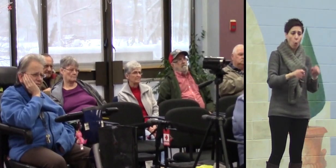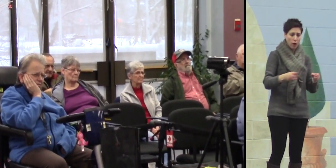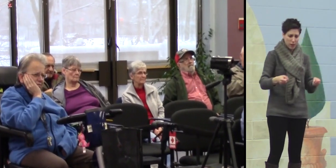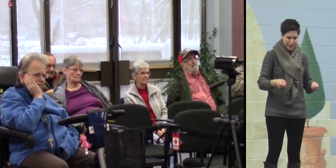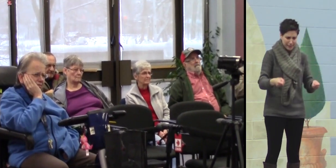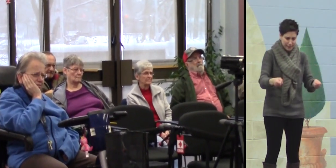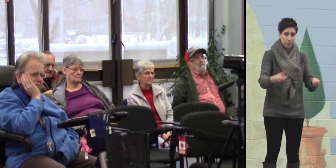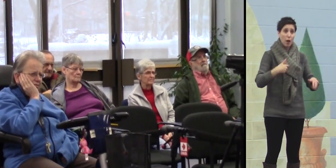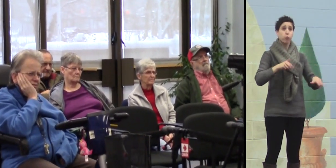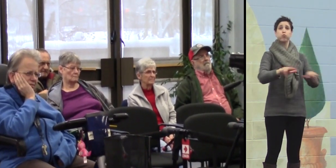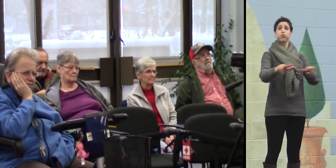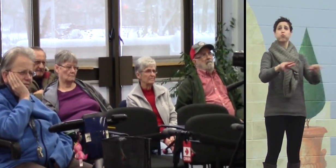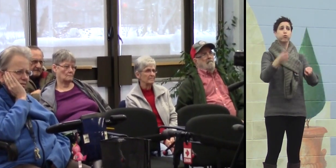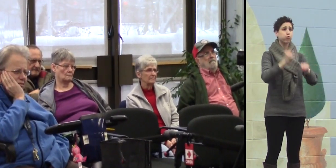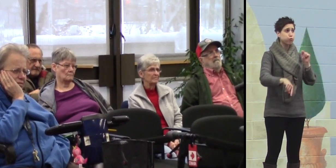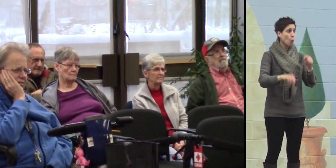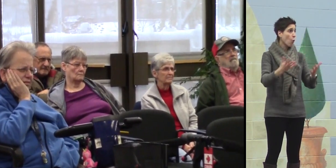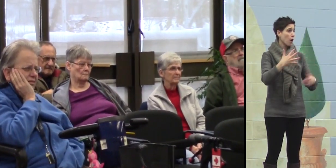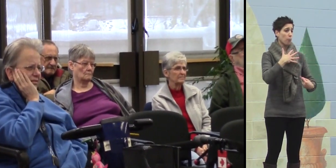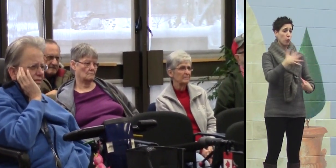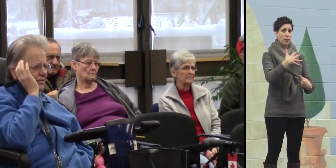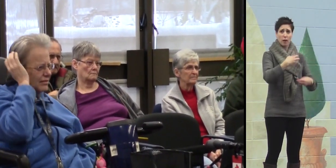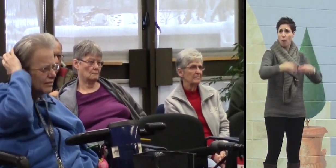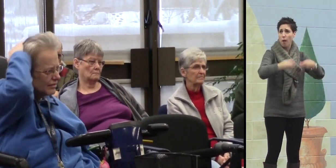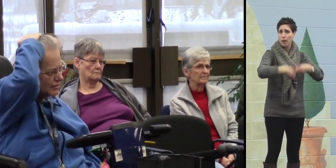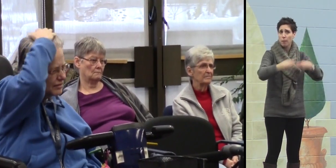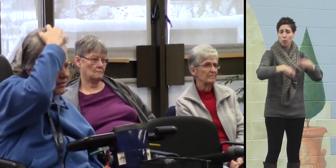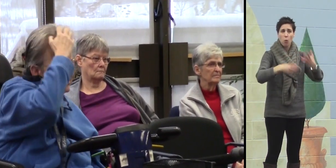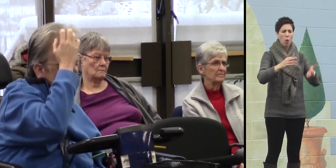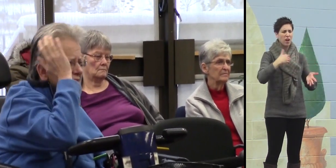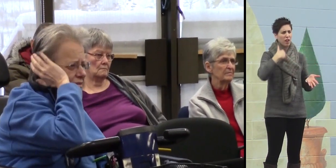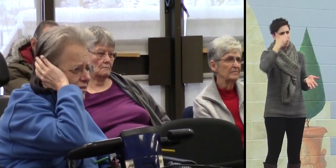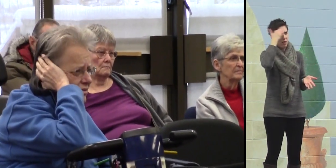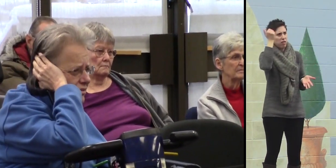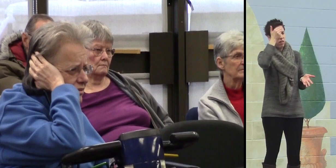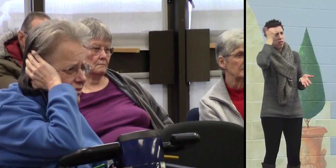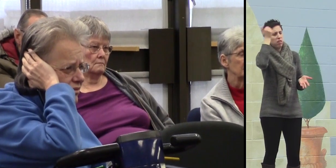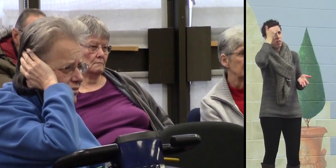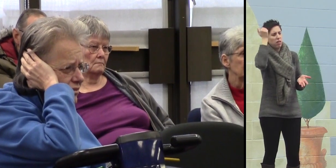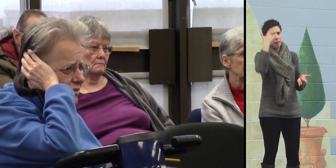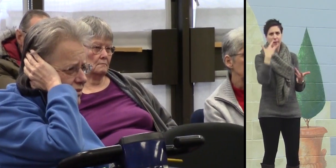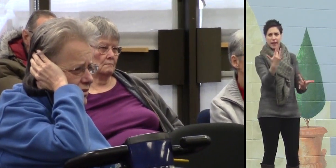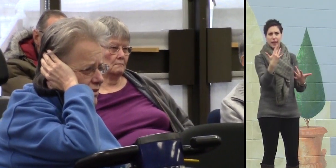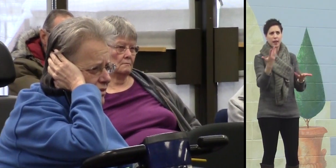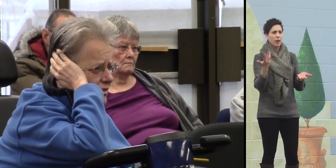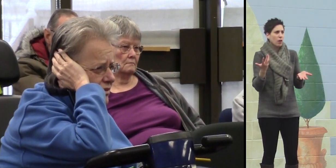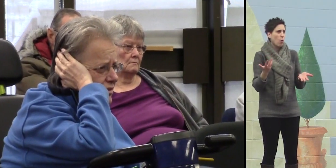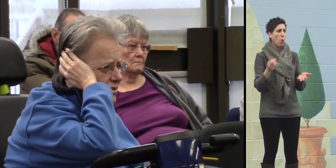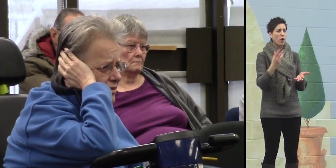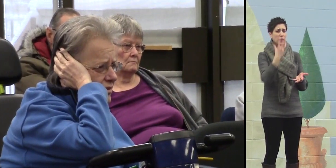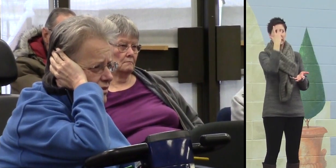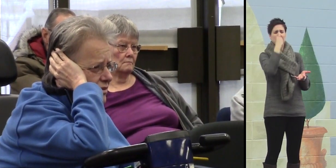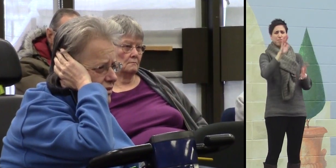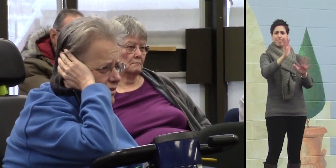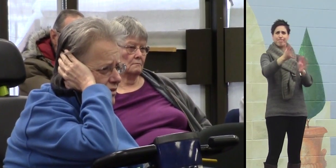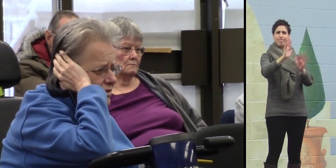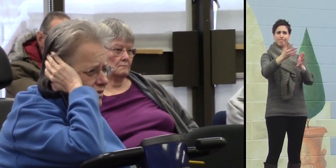problem breathing. You may have a hard time remembering things. You may have trouble sleeping.